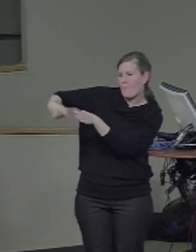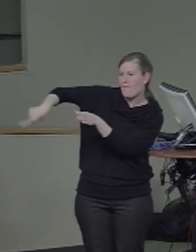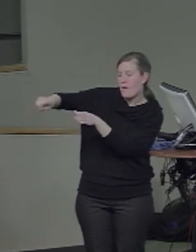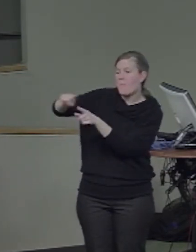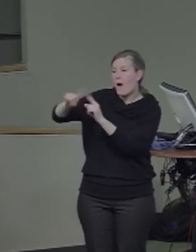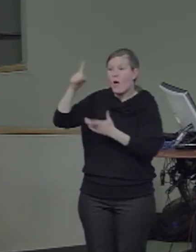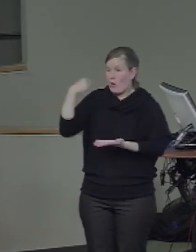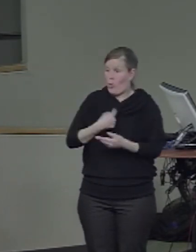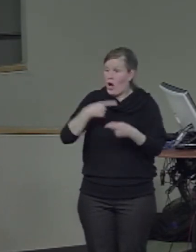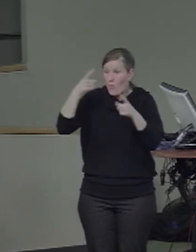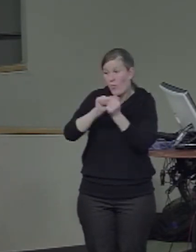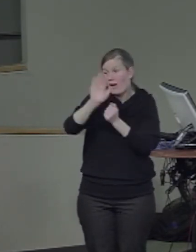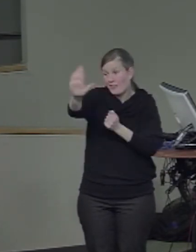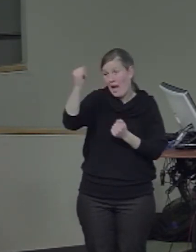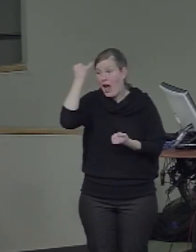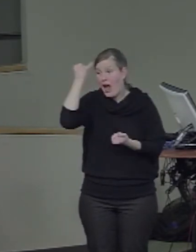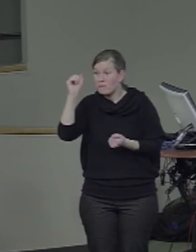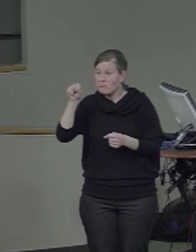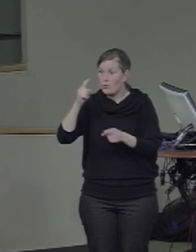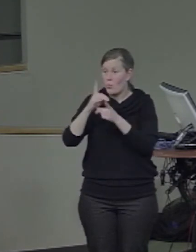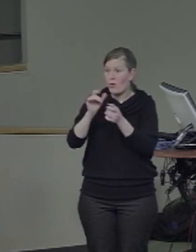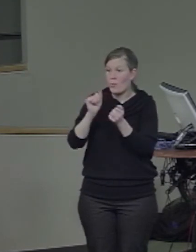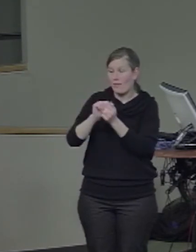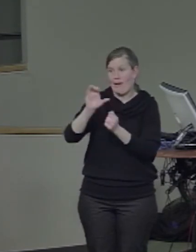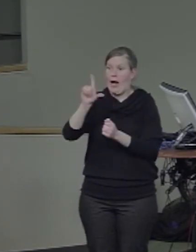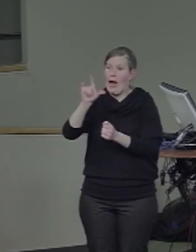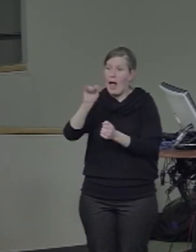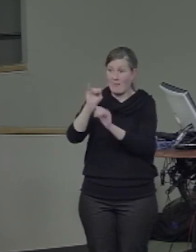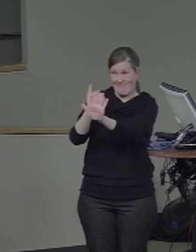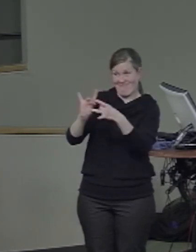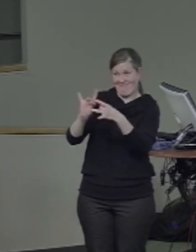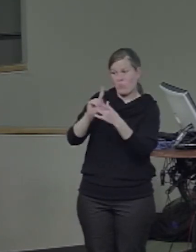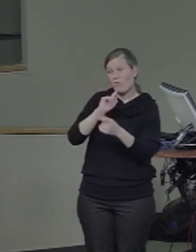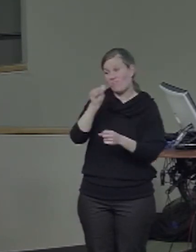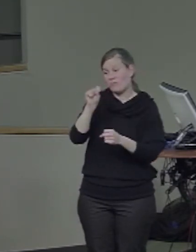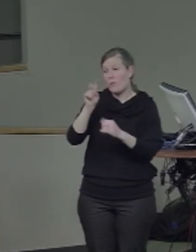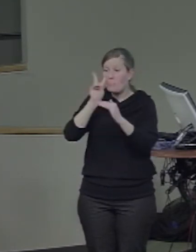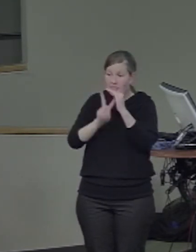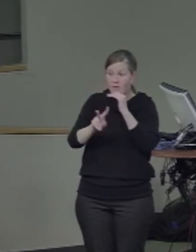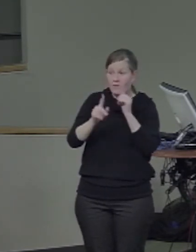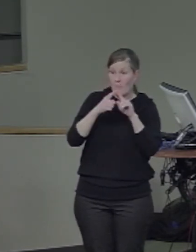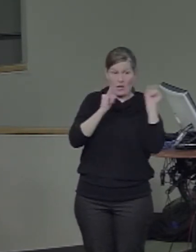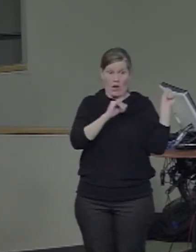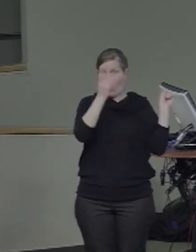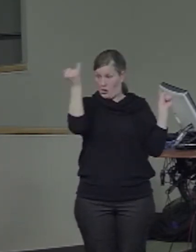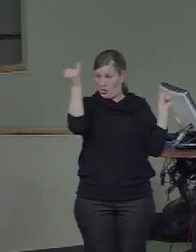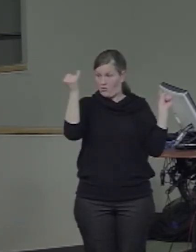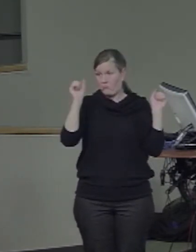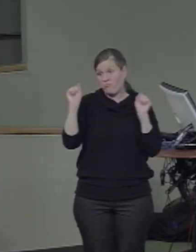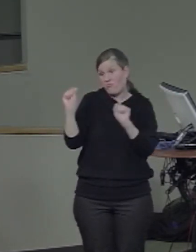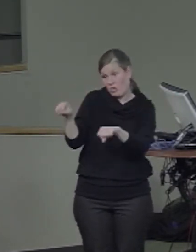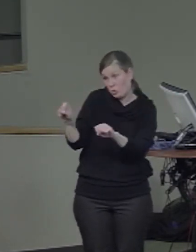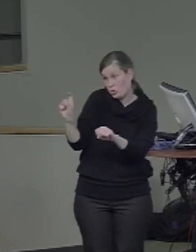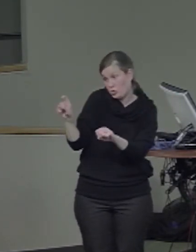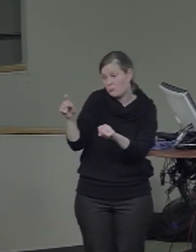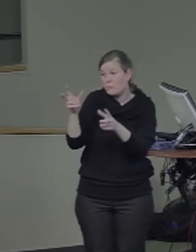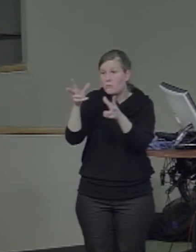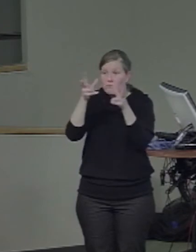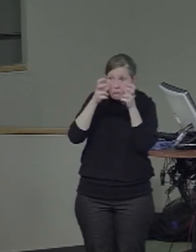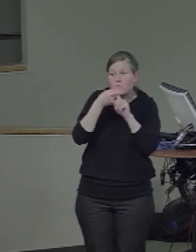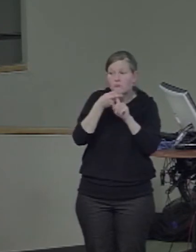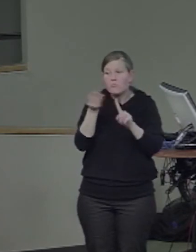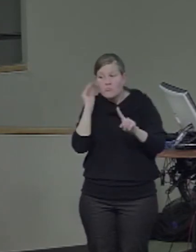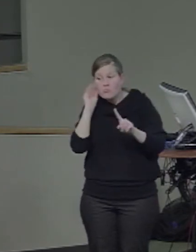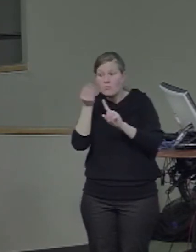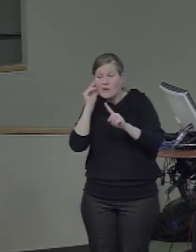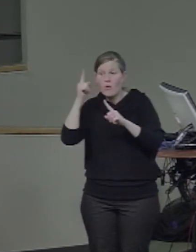with your claim, with the prediction that comes from our ideas, that the face processing of such individuals